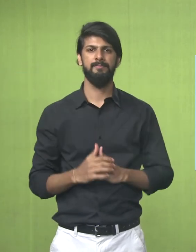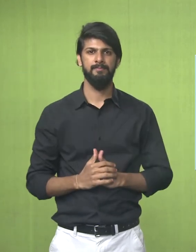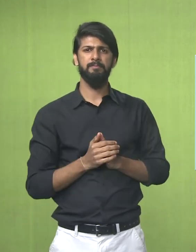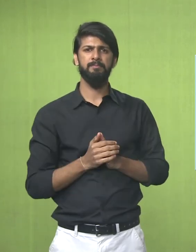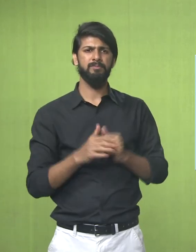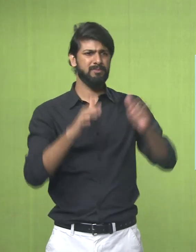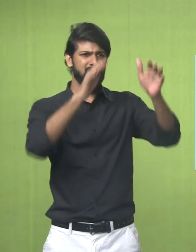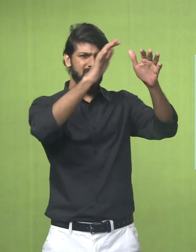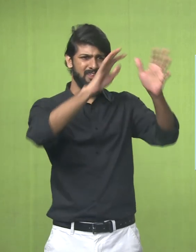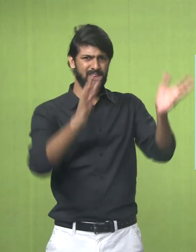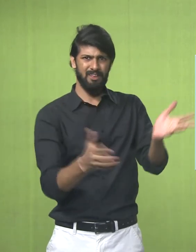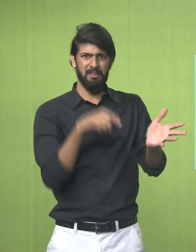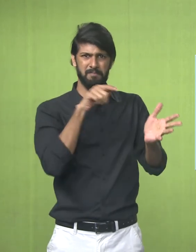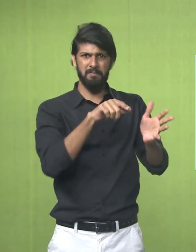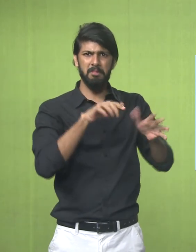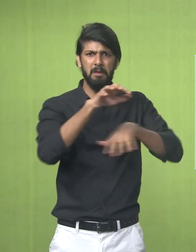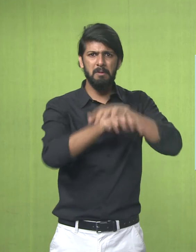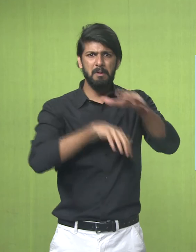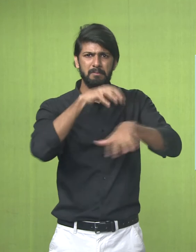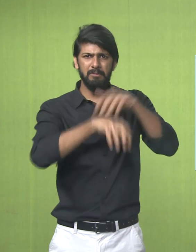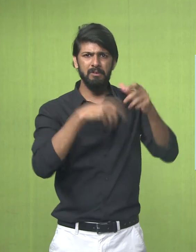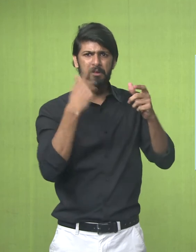A decorative Kind of A motif Round dots